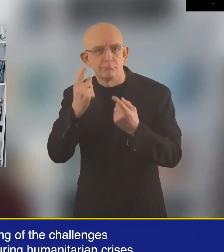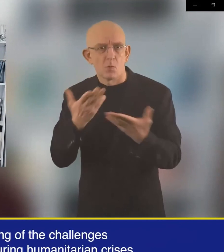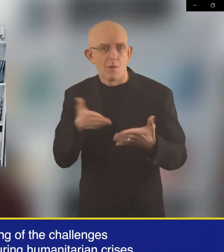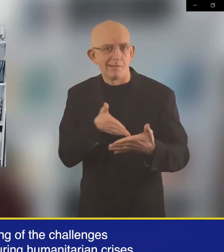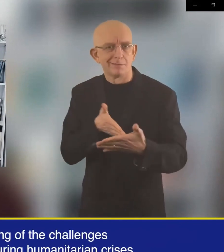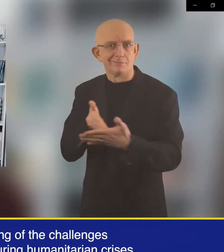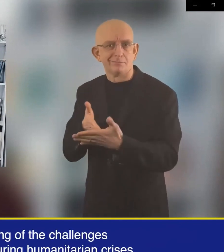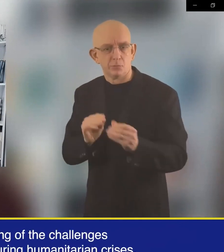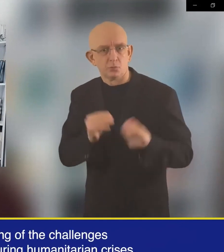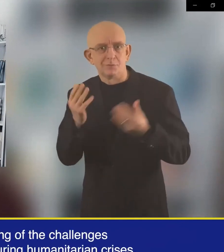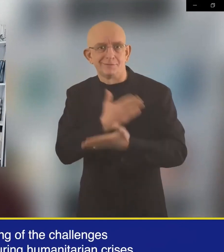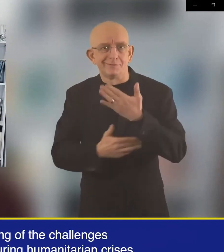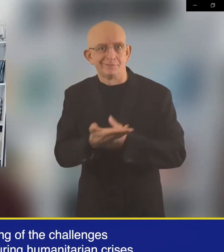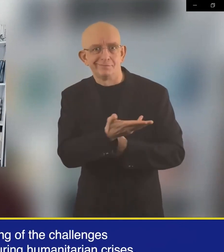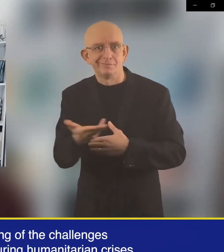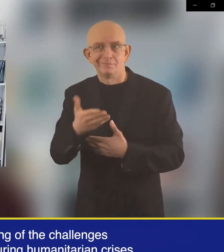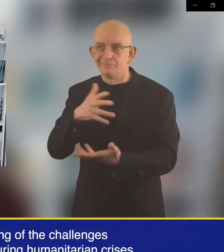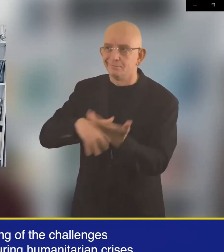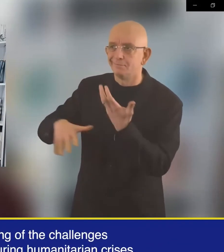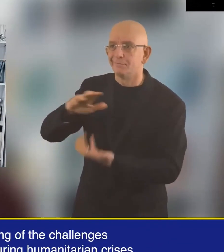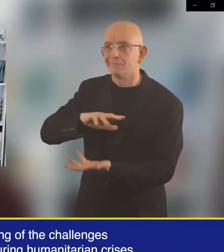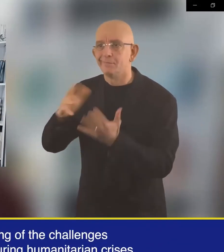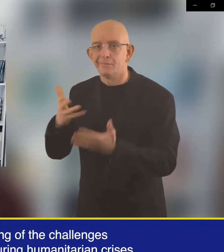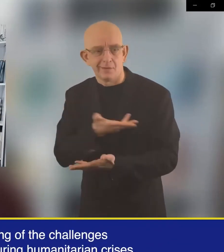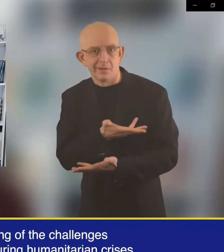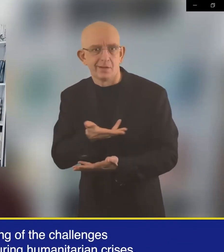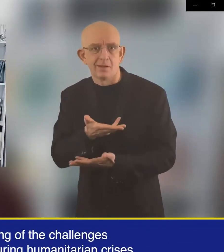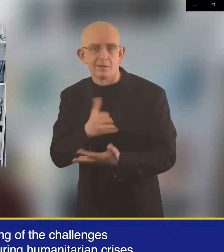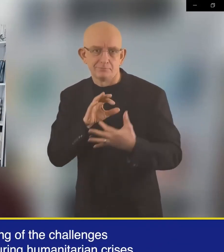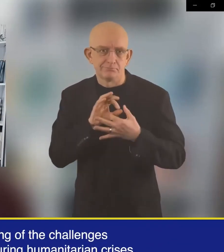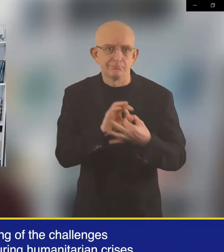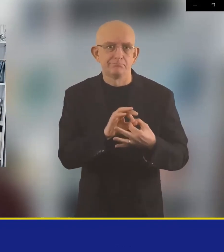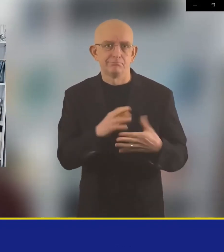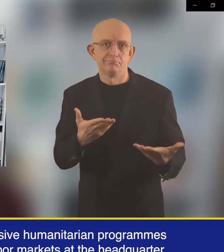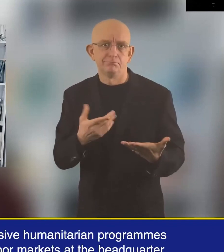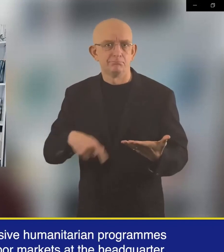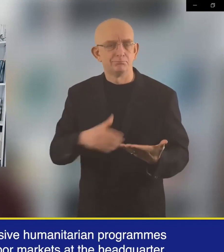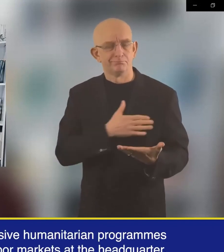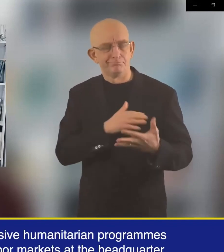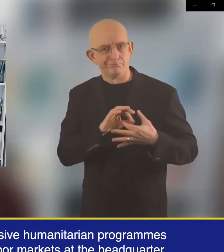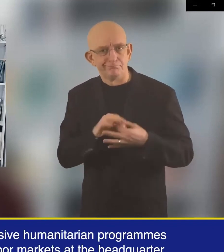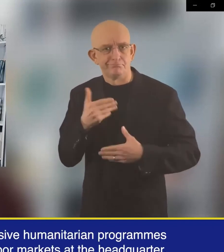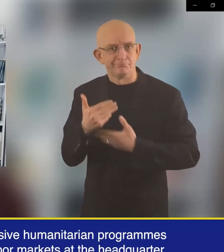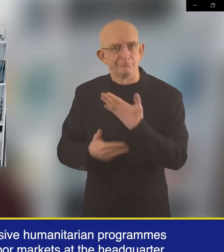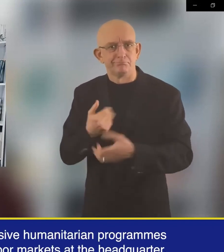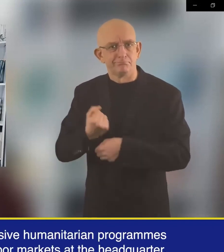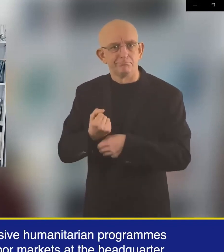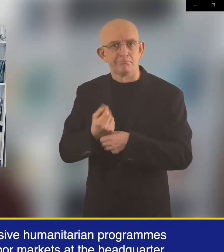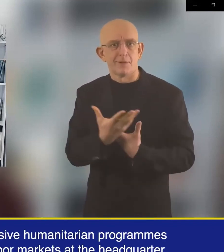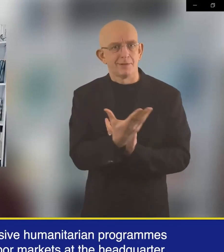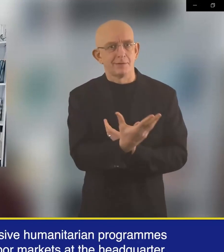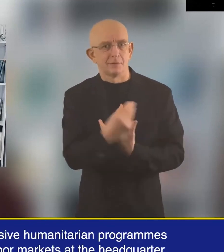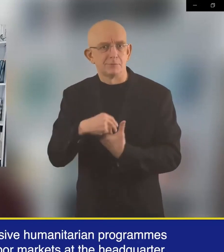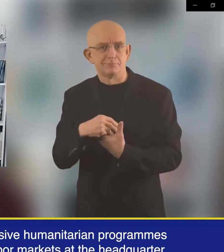of the challenges youth with disabilities face during humanitarian crisis we commit to advocating